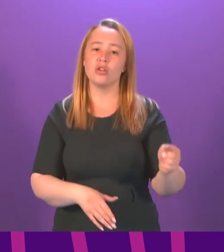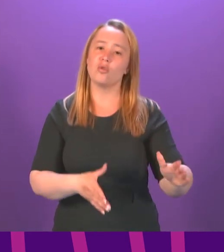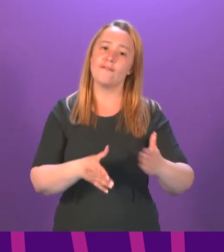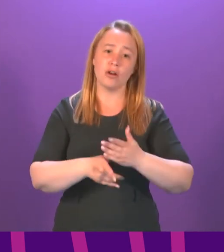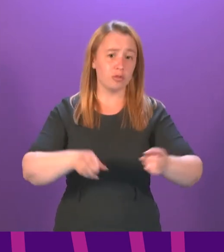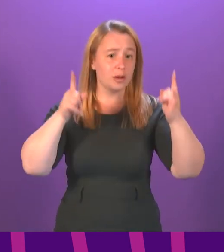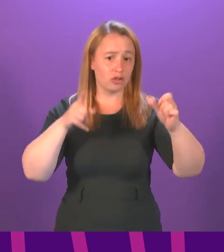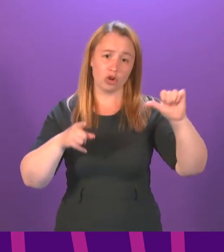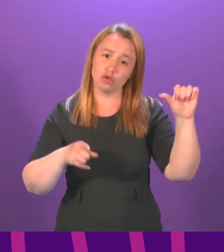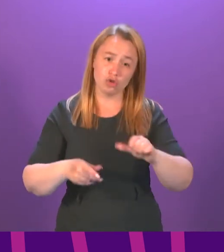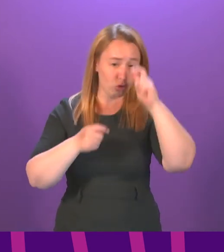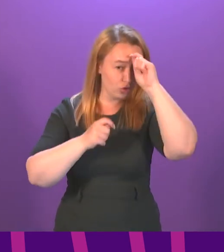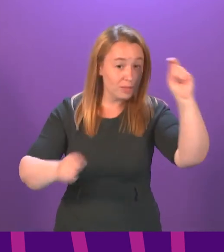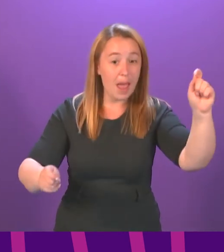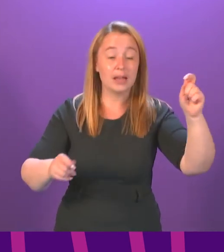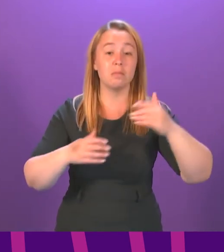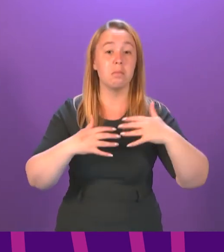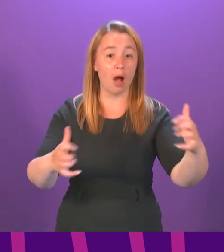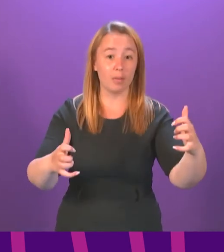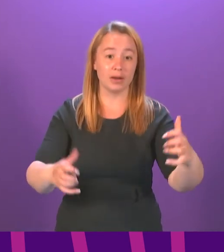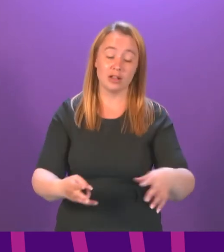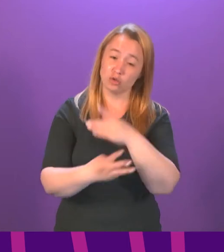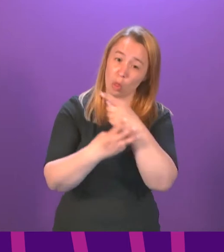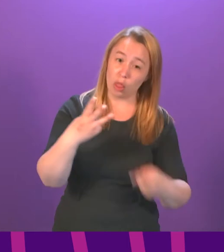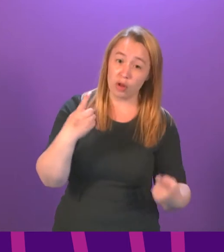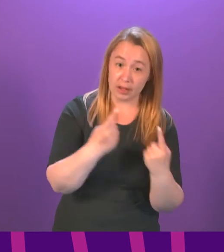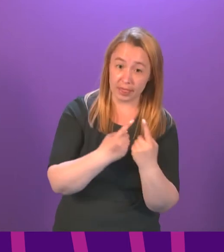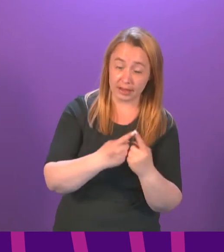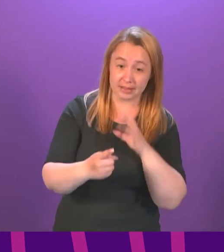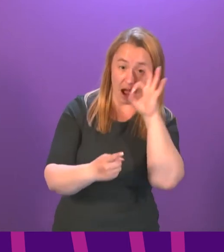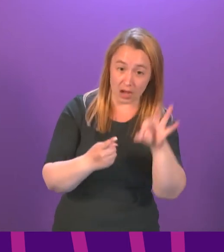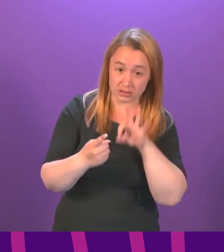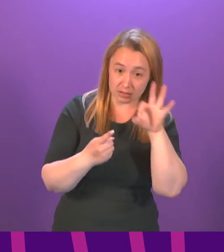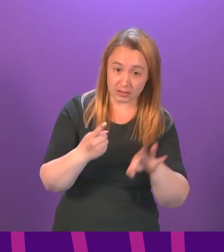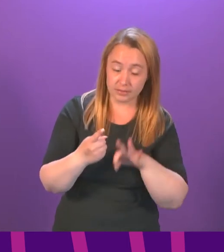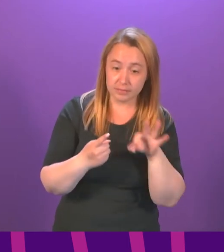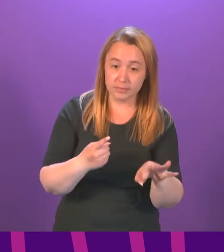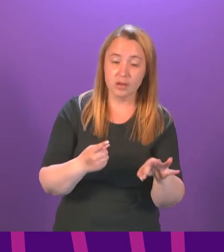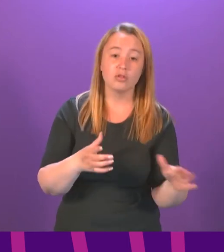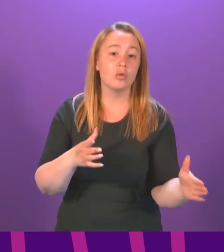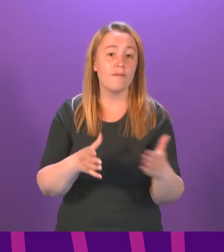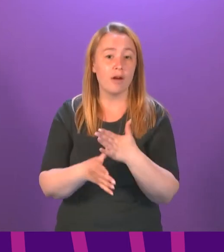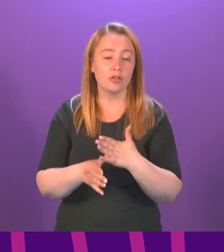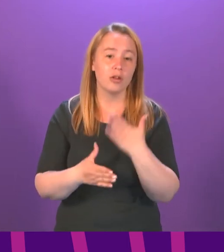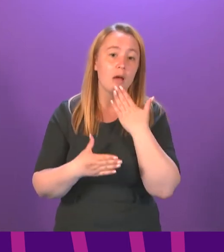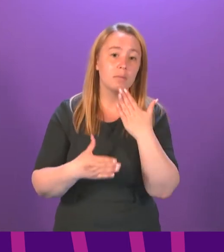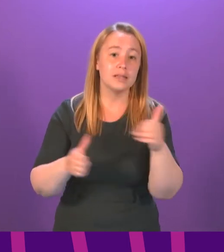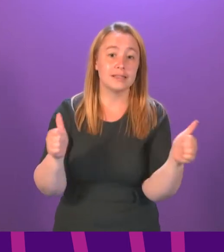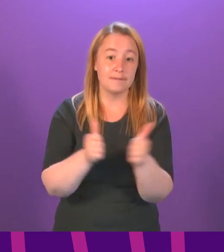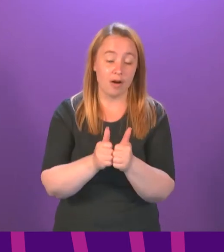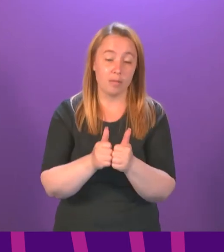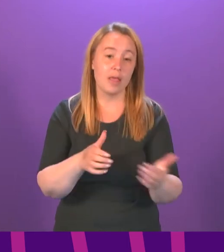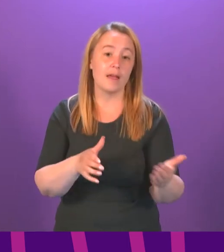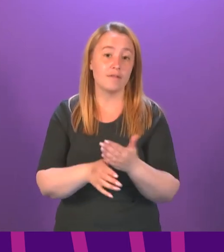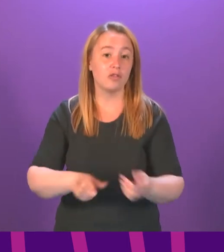it deserves. So, President Johnson, may I ask you three things very briefly? First, would you please confirm that it is in order for the First